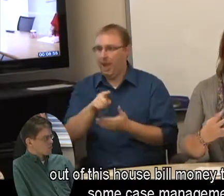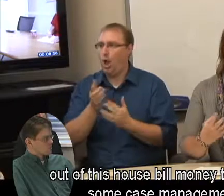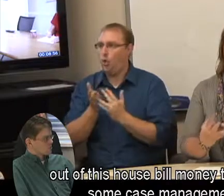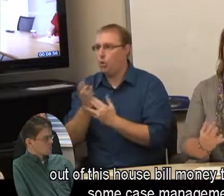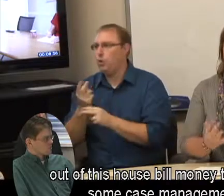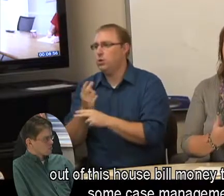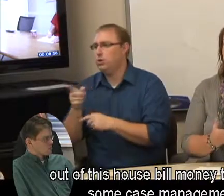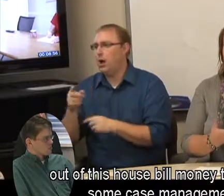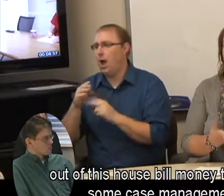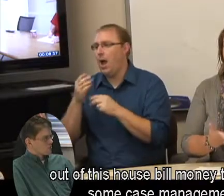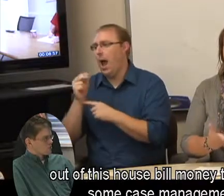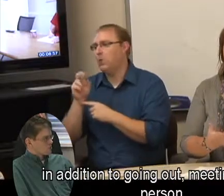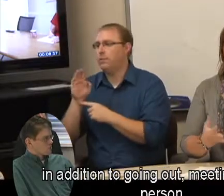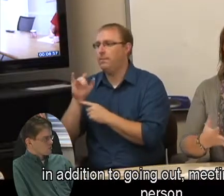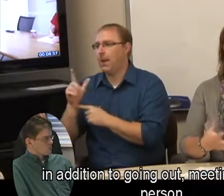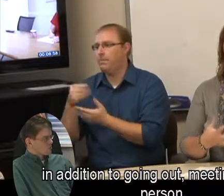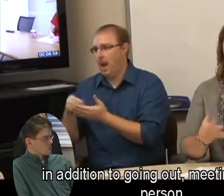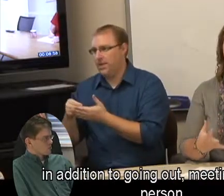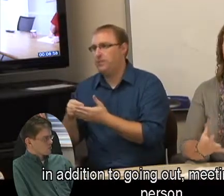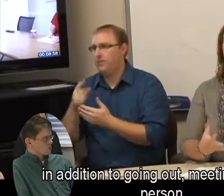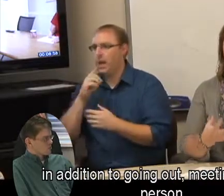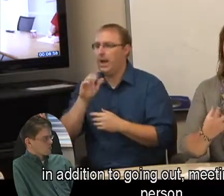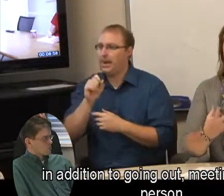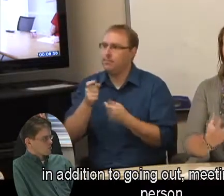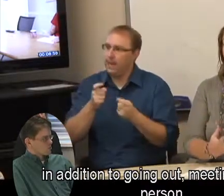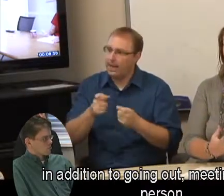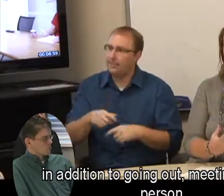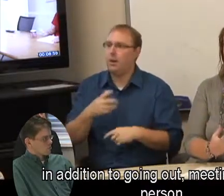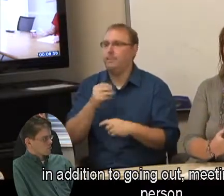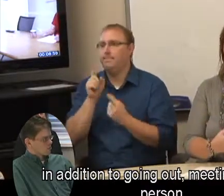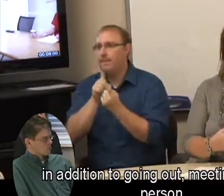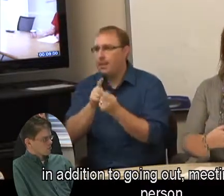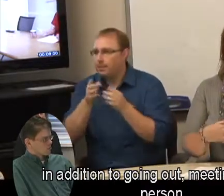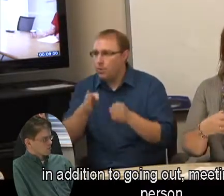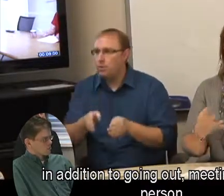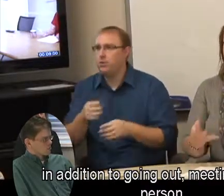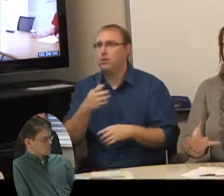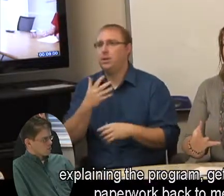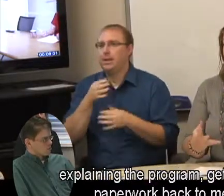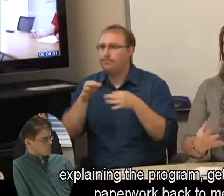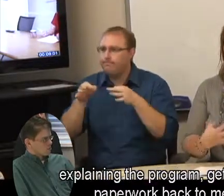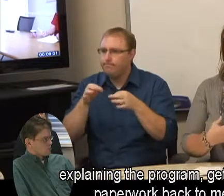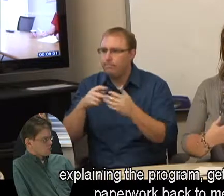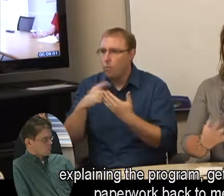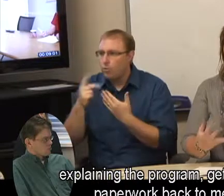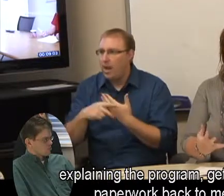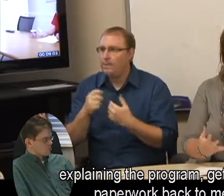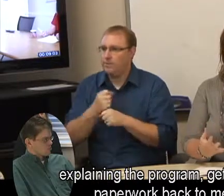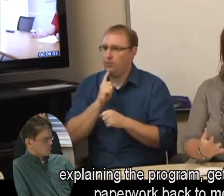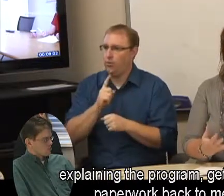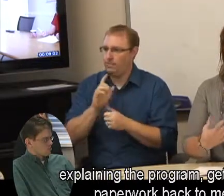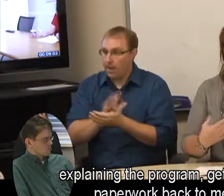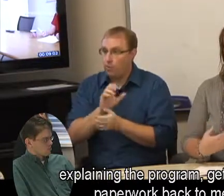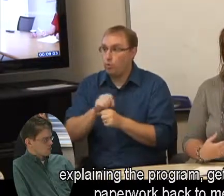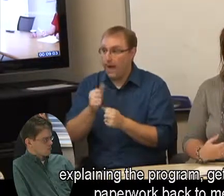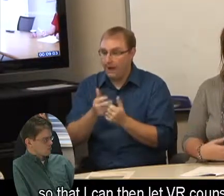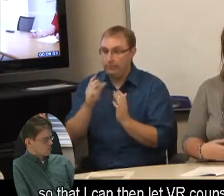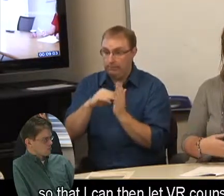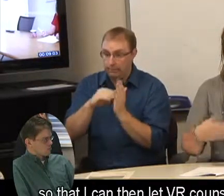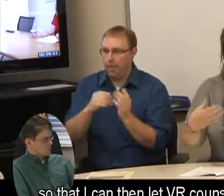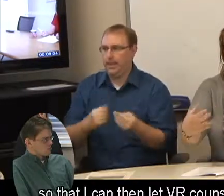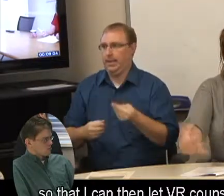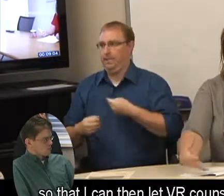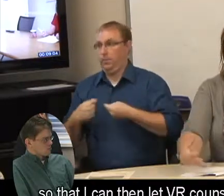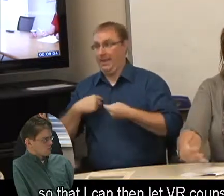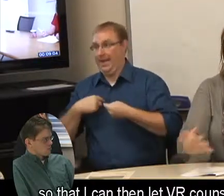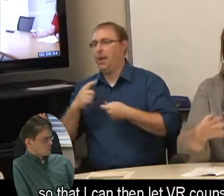to provide some case management in addition to going out, meeting with the person, explaining the program, getting the paperwork back to me, so